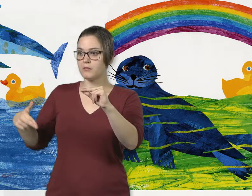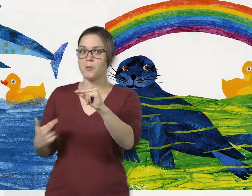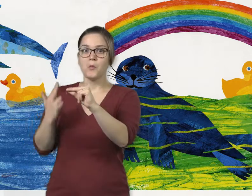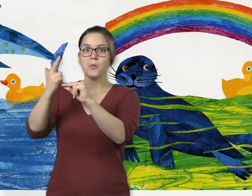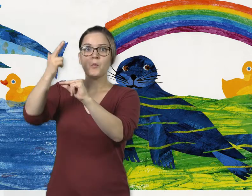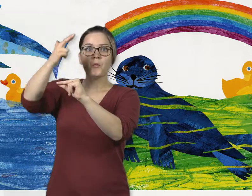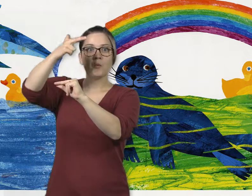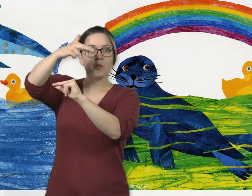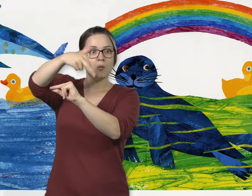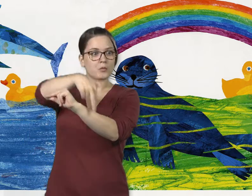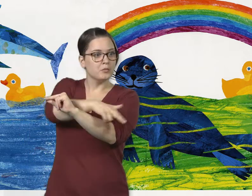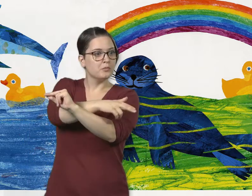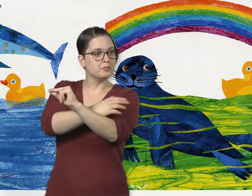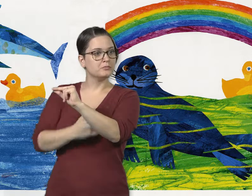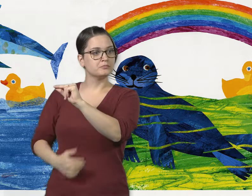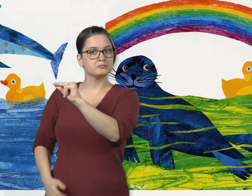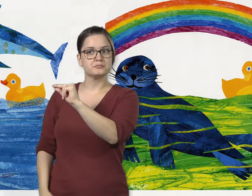A dolphin jumps over it.